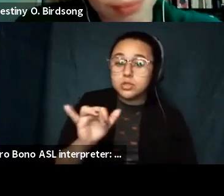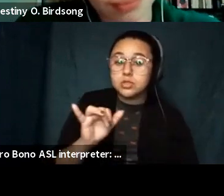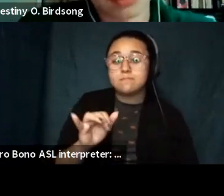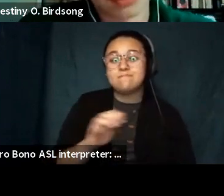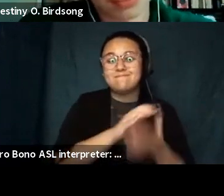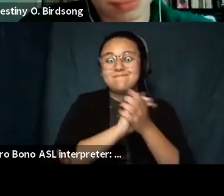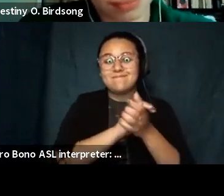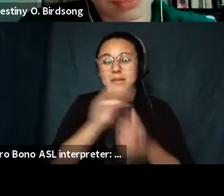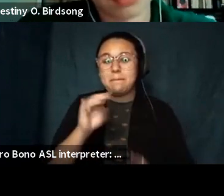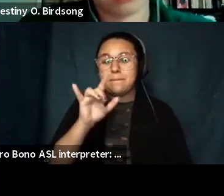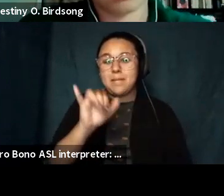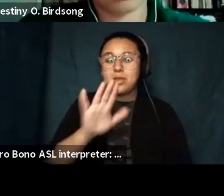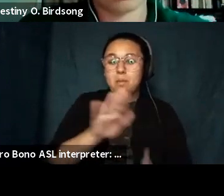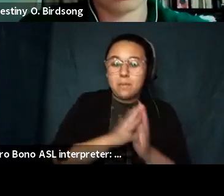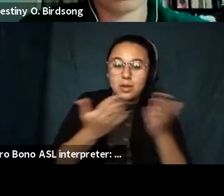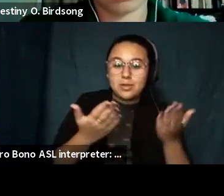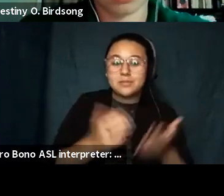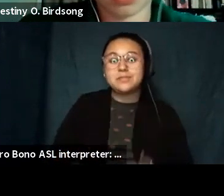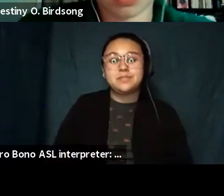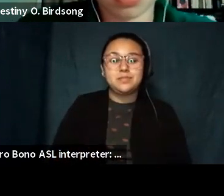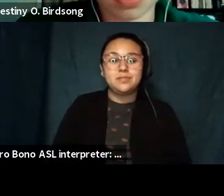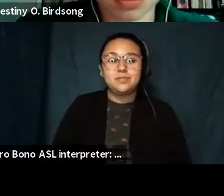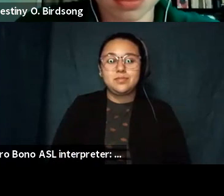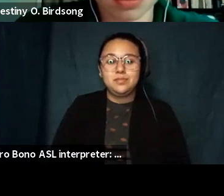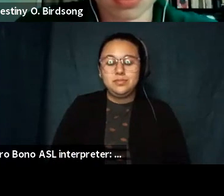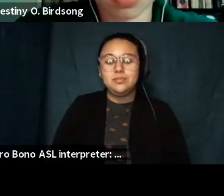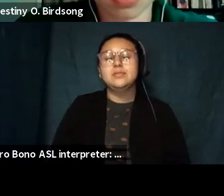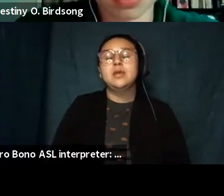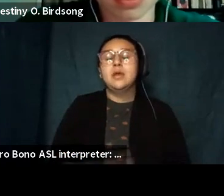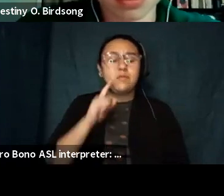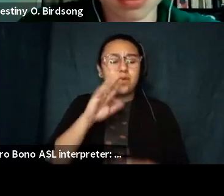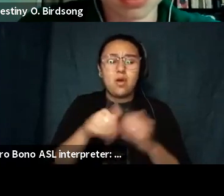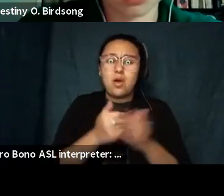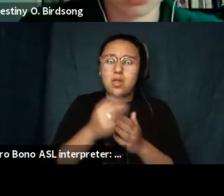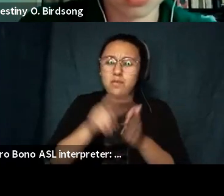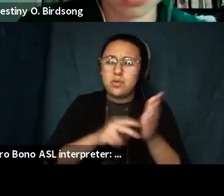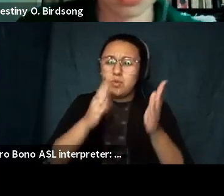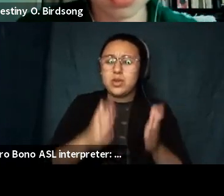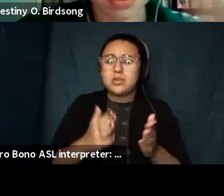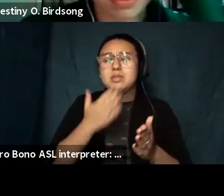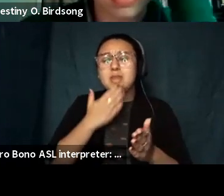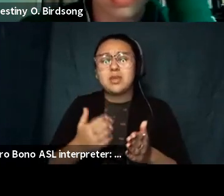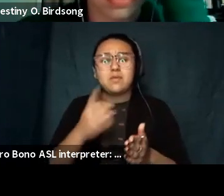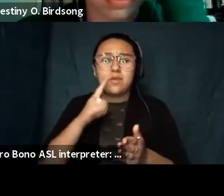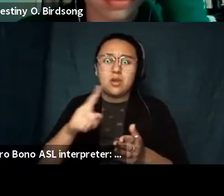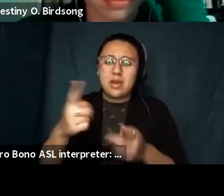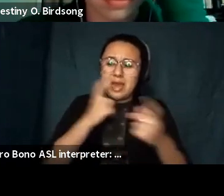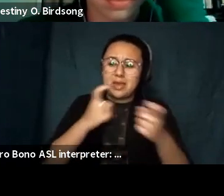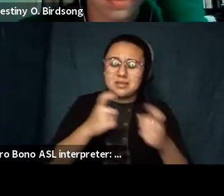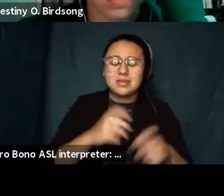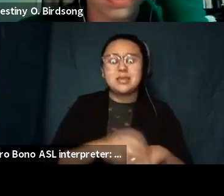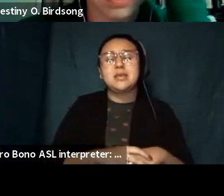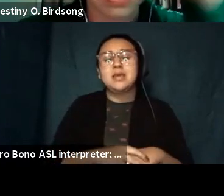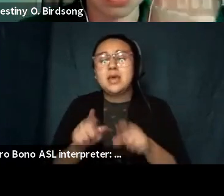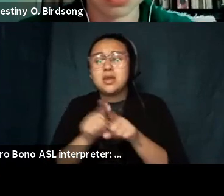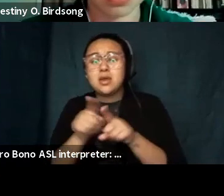molly on your book and also just to all of our readers tonight thank you so much for sharing your your words and your process with us um